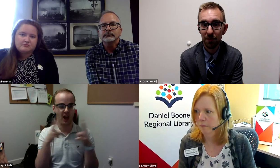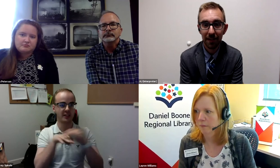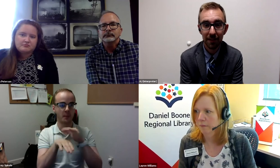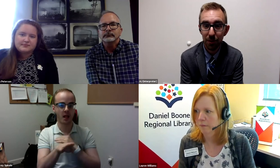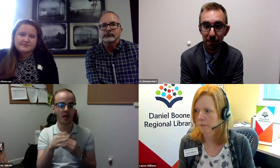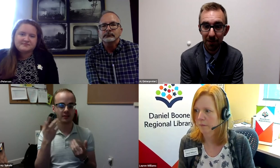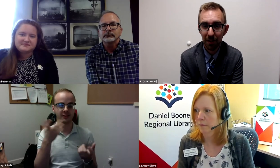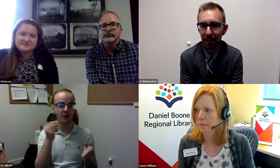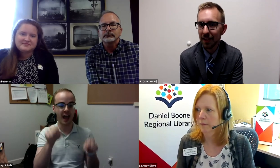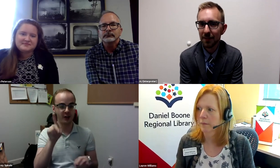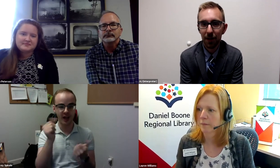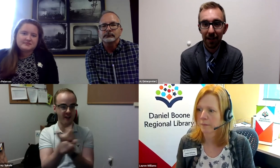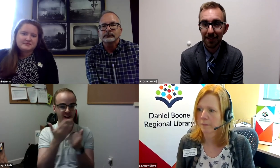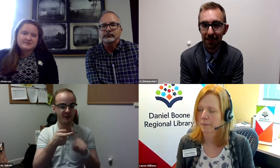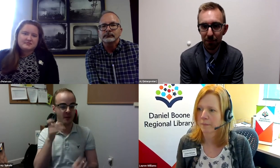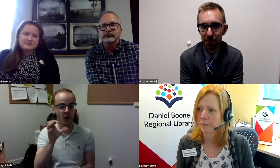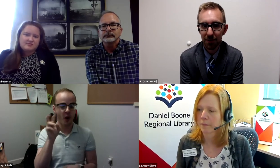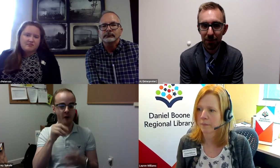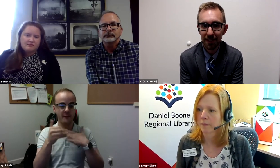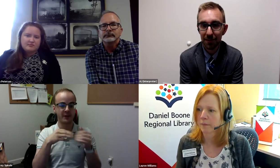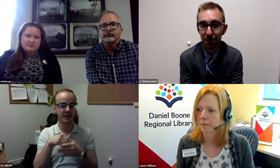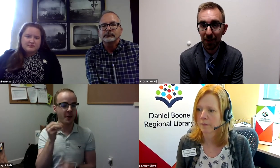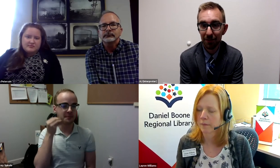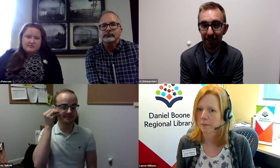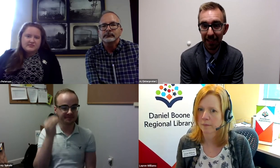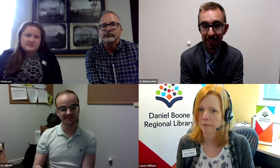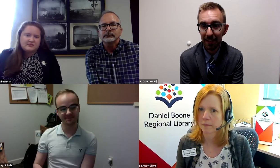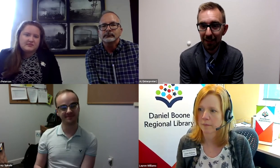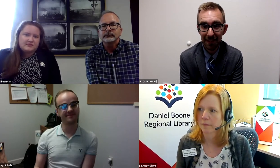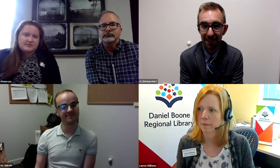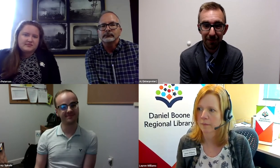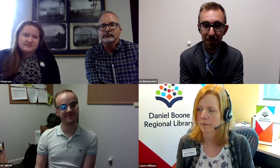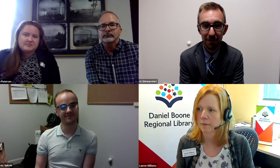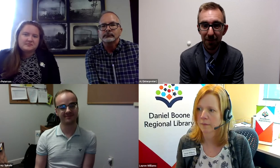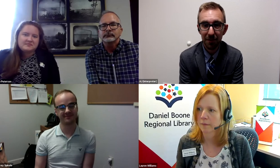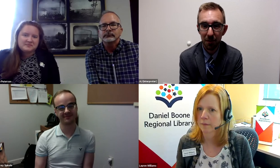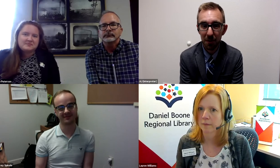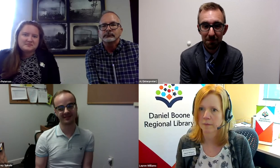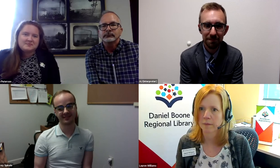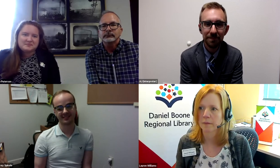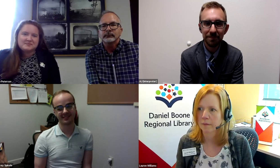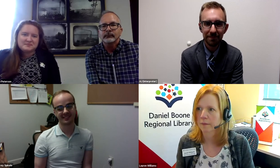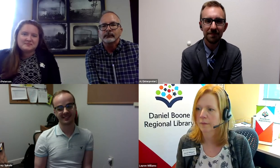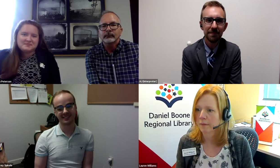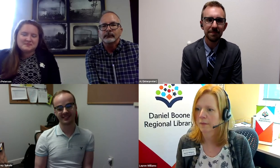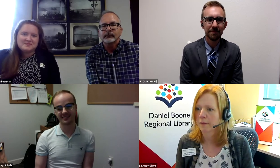They provide an interpreter. It's very accessible. You can do everything basically from the comfort of your own home.